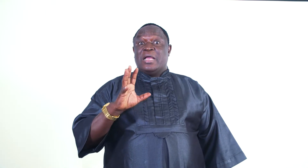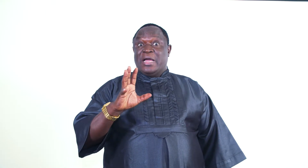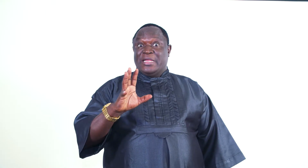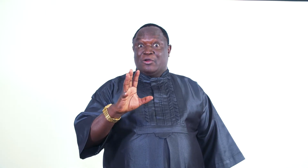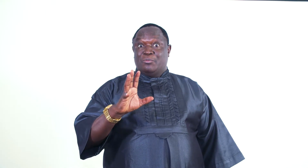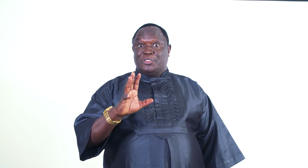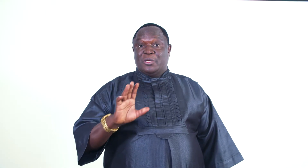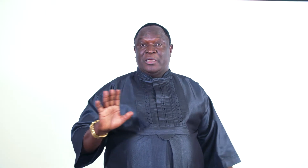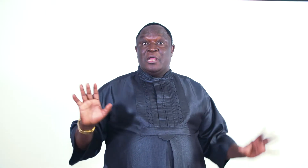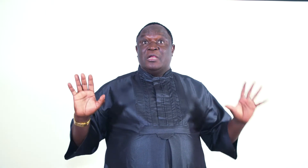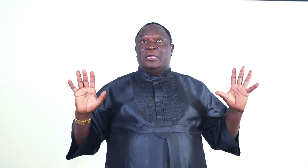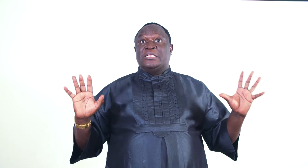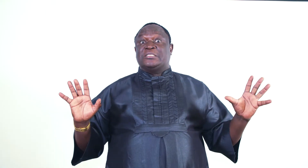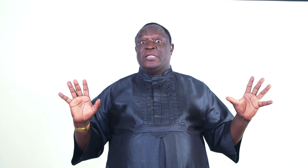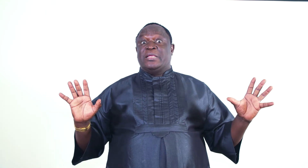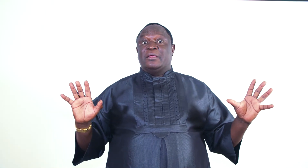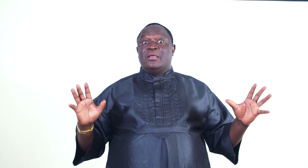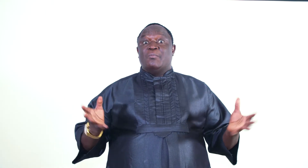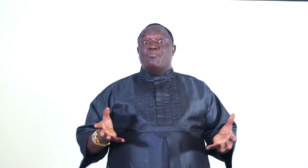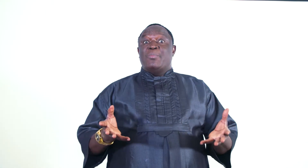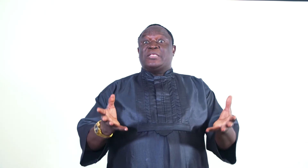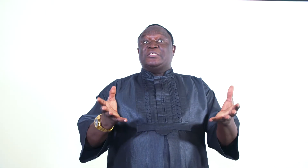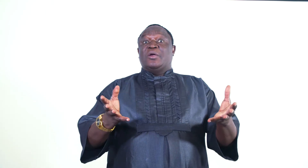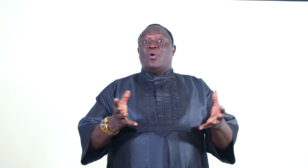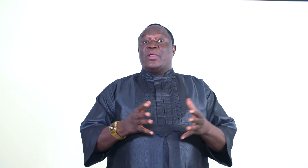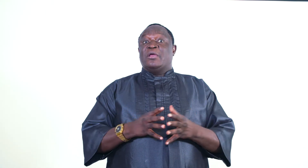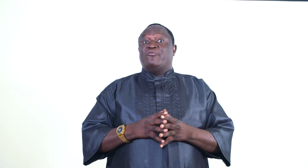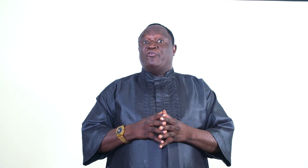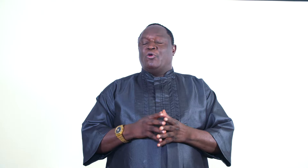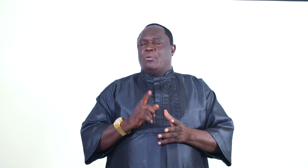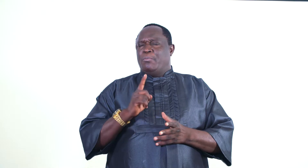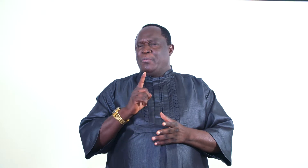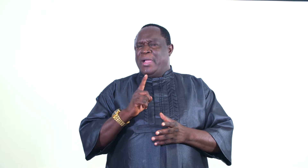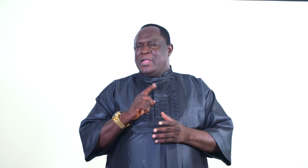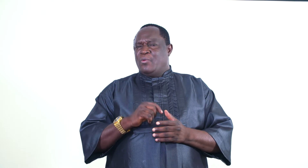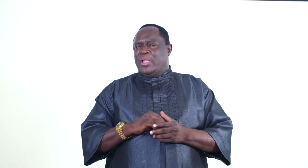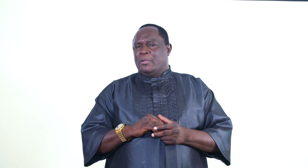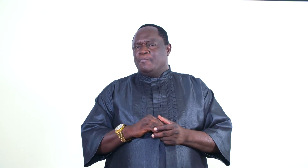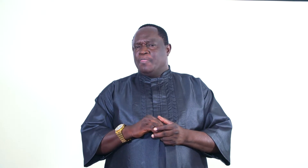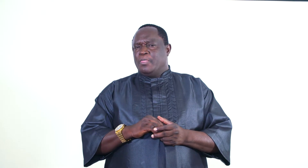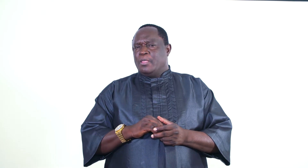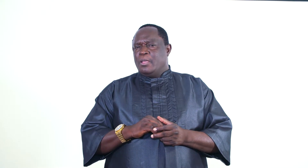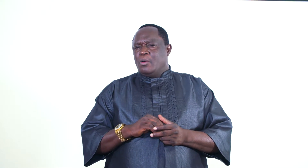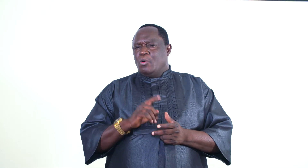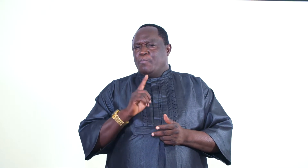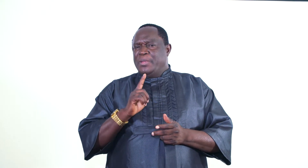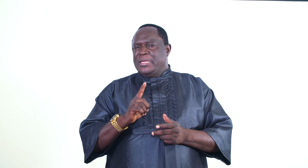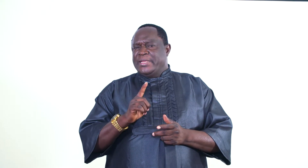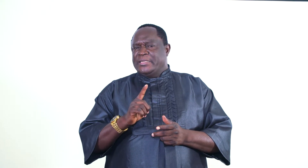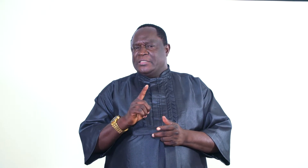and the commissioning. These three makes the oil flow. So, but by the way, obedience